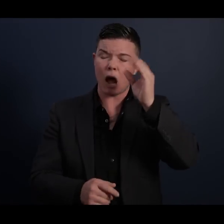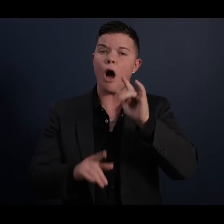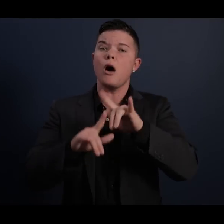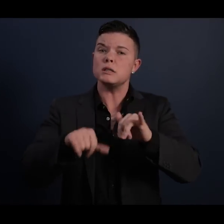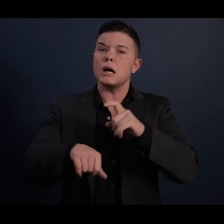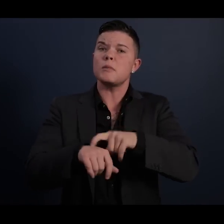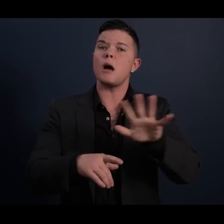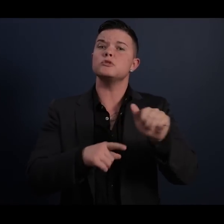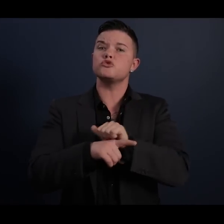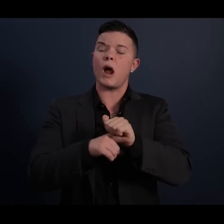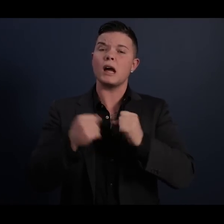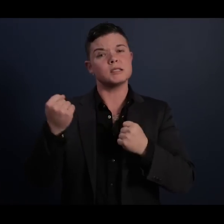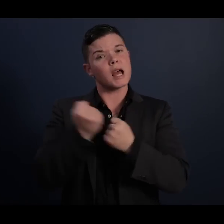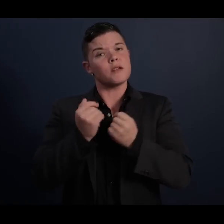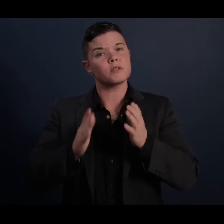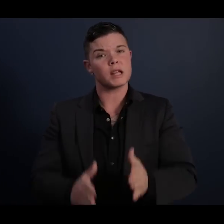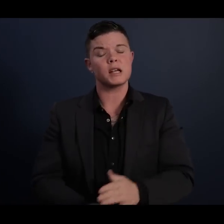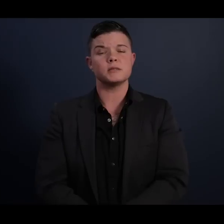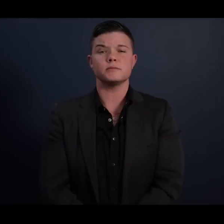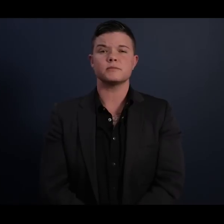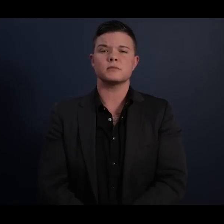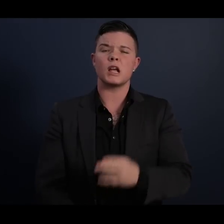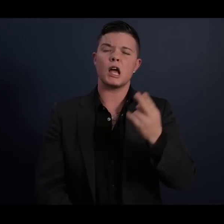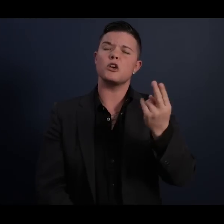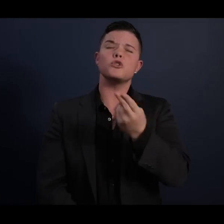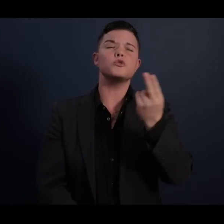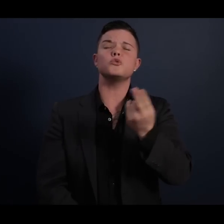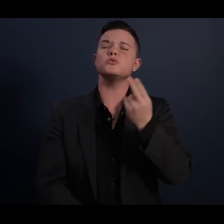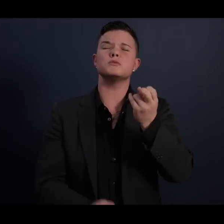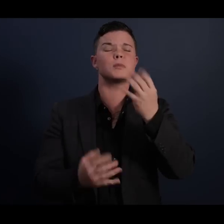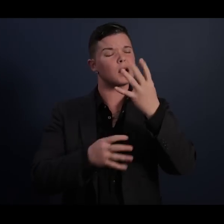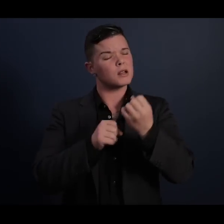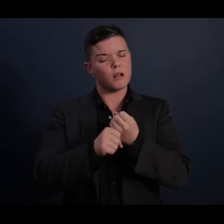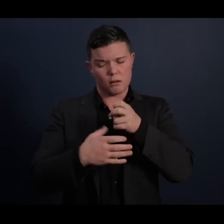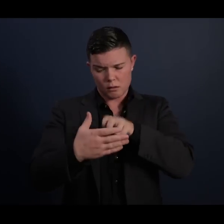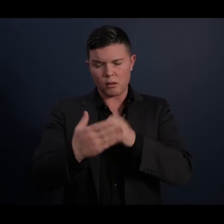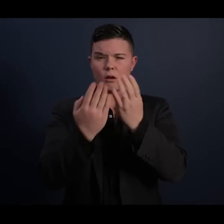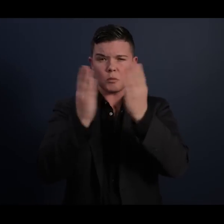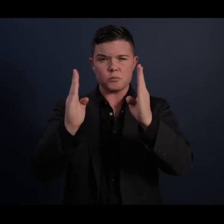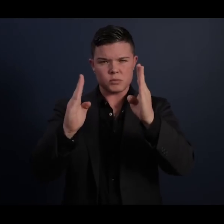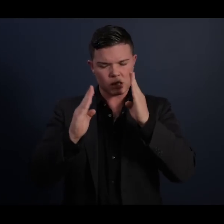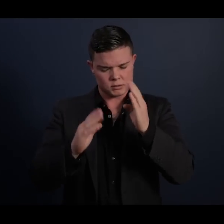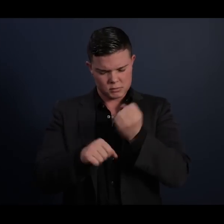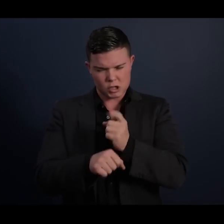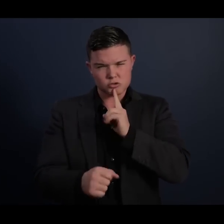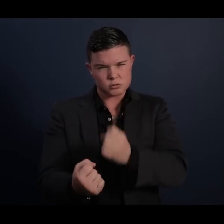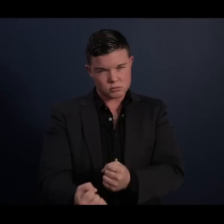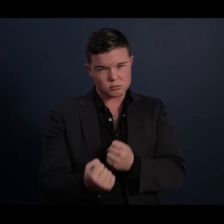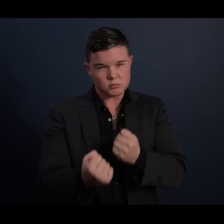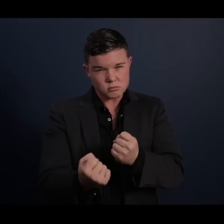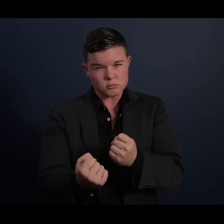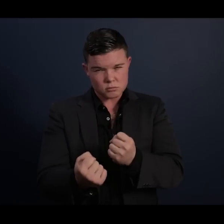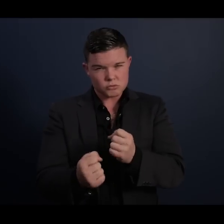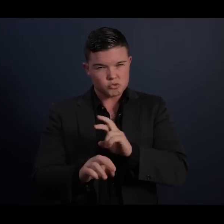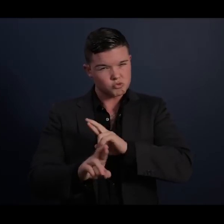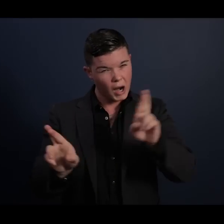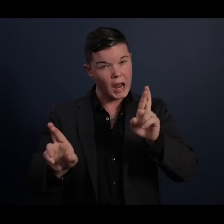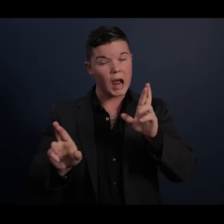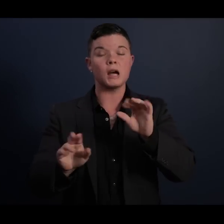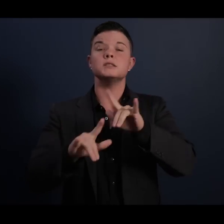He used decades of prison to sharpen his arguments, but also to spread his thirst for knowledge to others